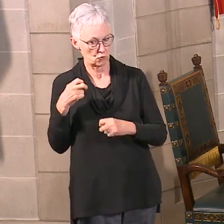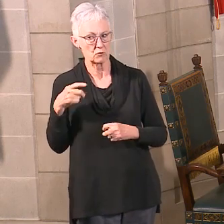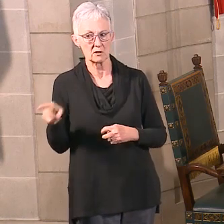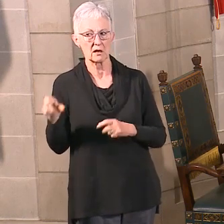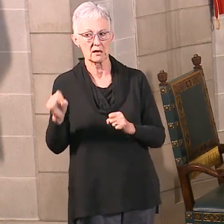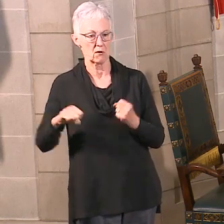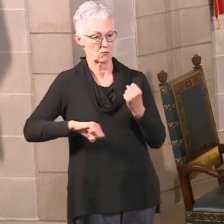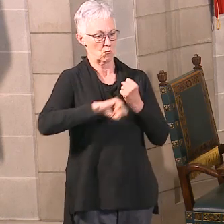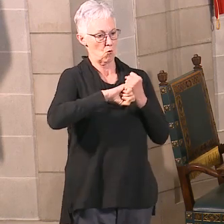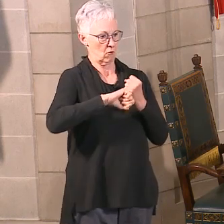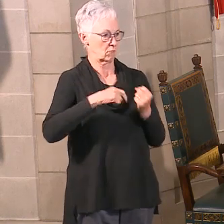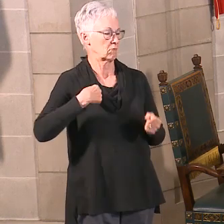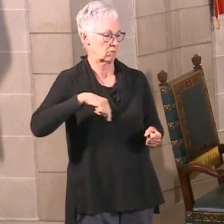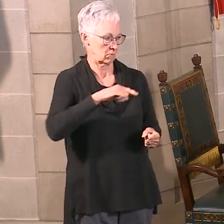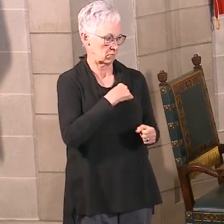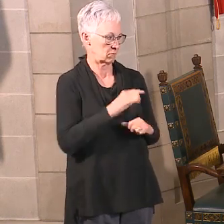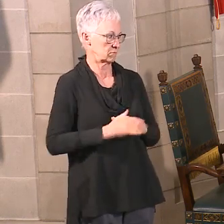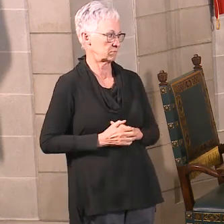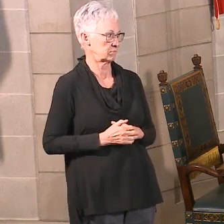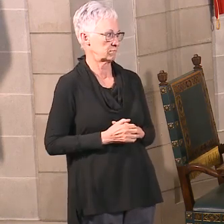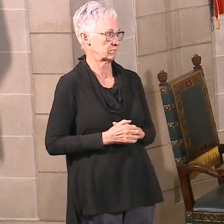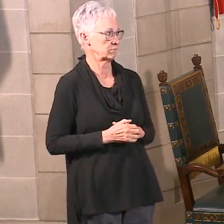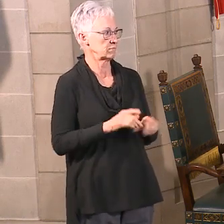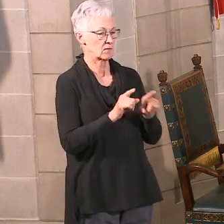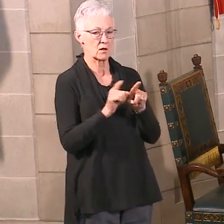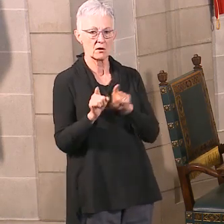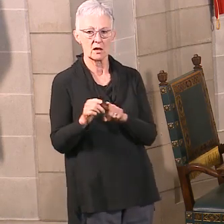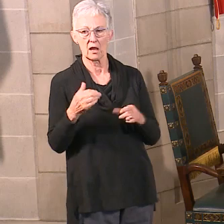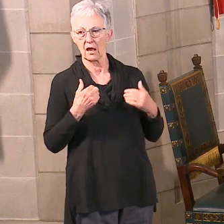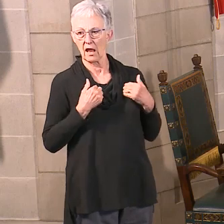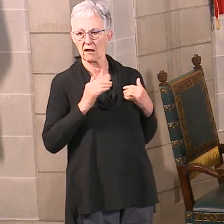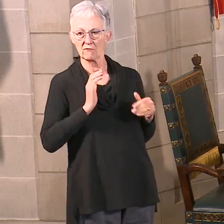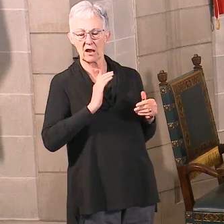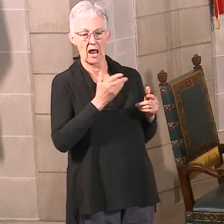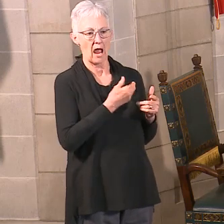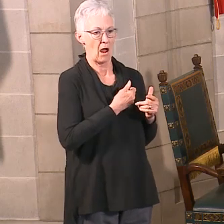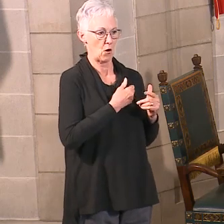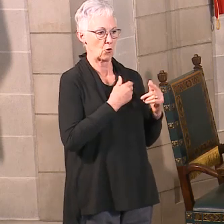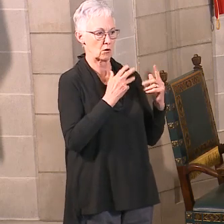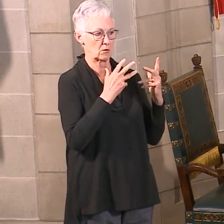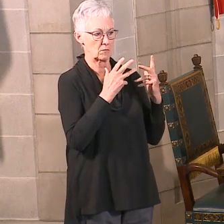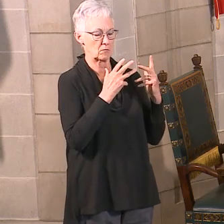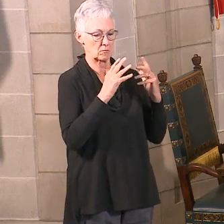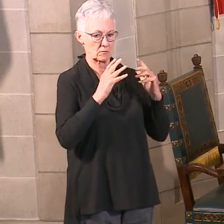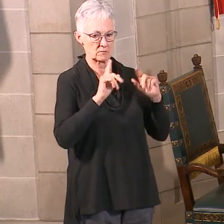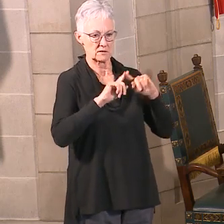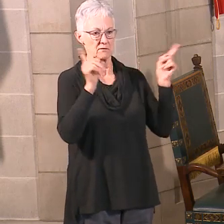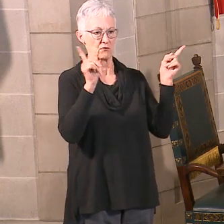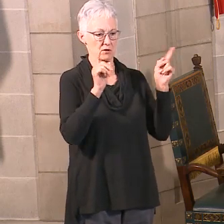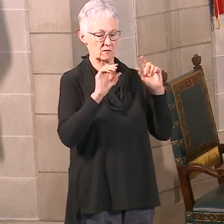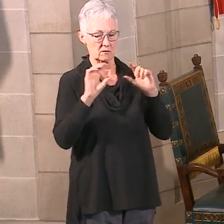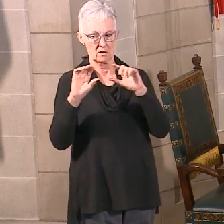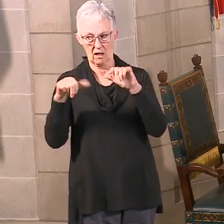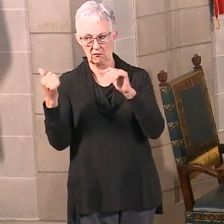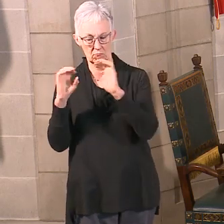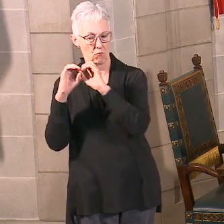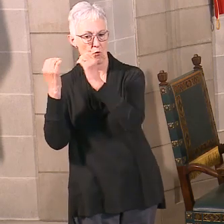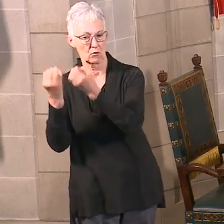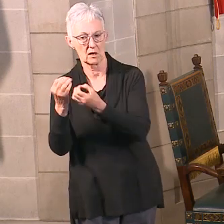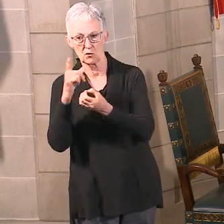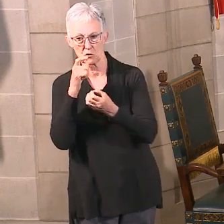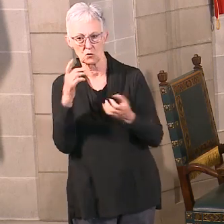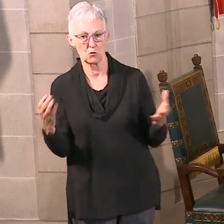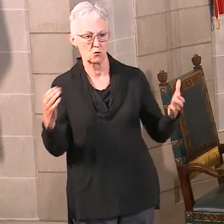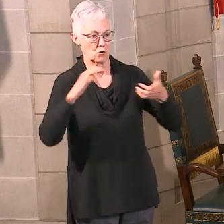We also have our justice partners. And we also have our other sister divisions in the DHHS that touch on behavioral health.